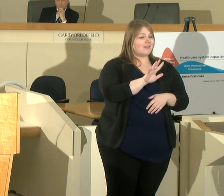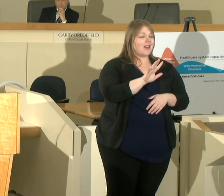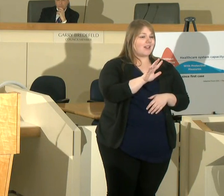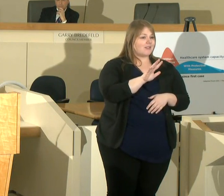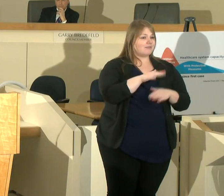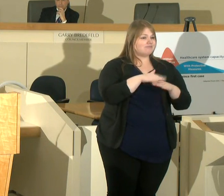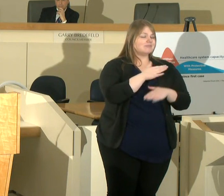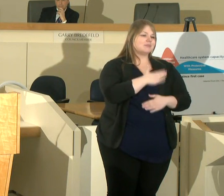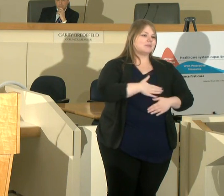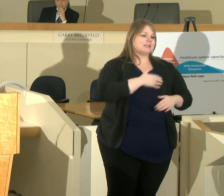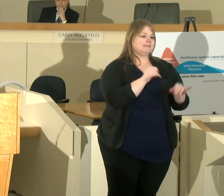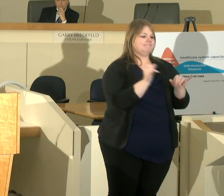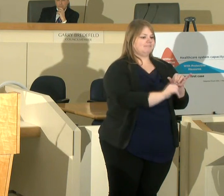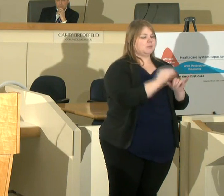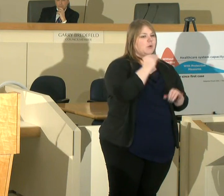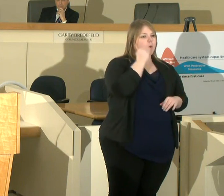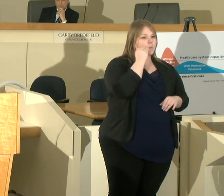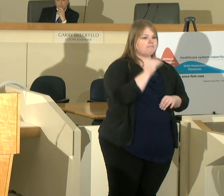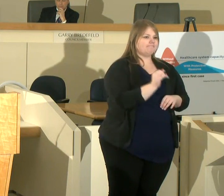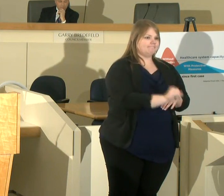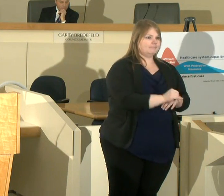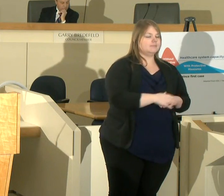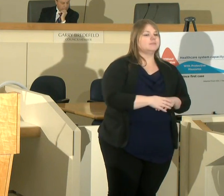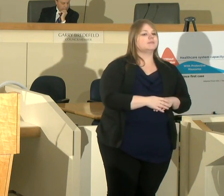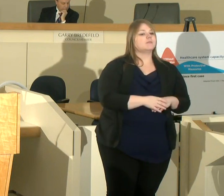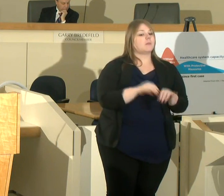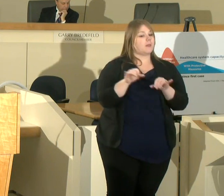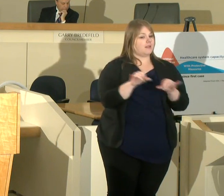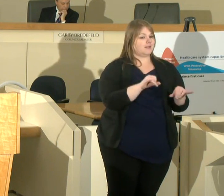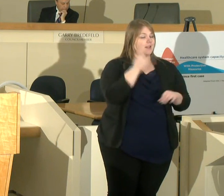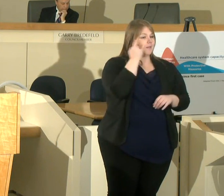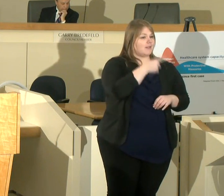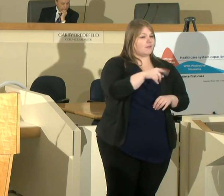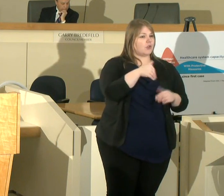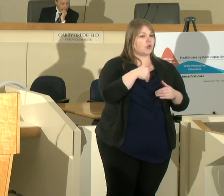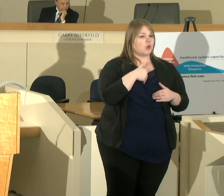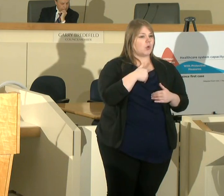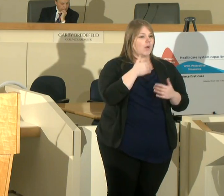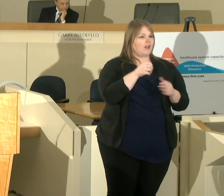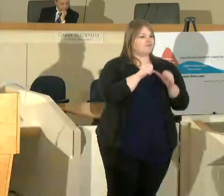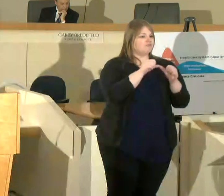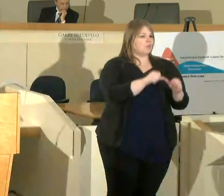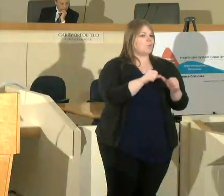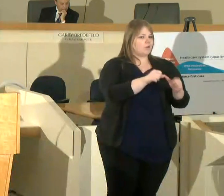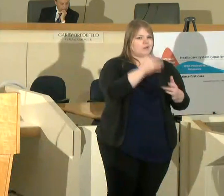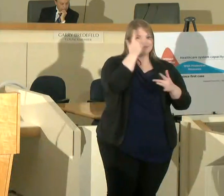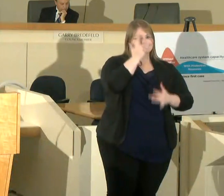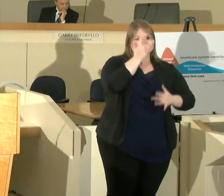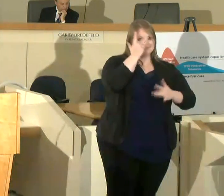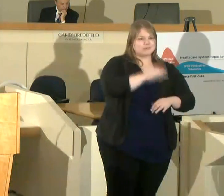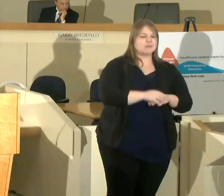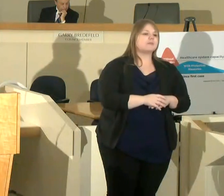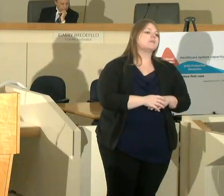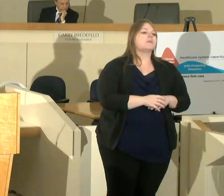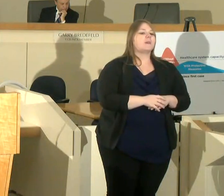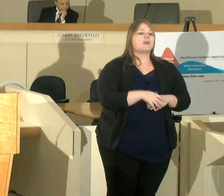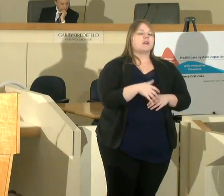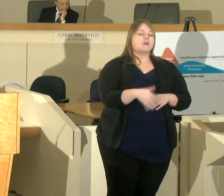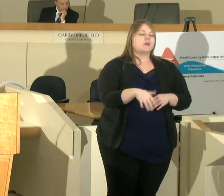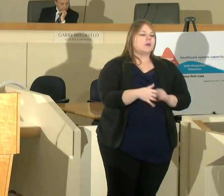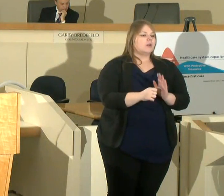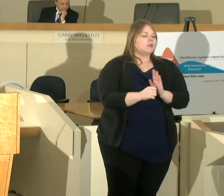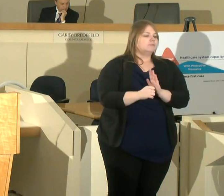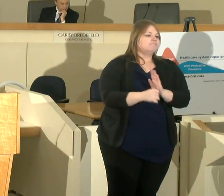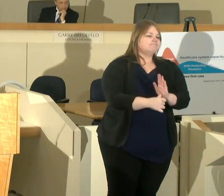yourself at home that same holds true if you have certain chronic health conditions and i can't emphasize